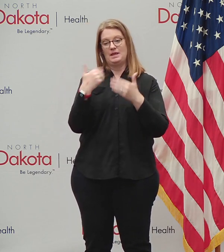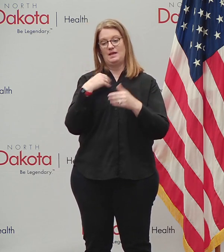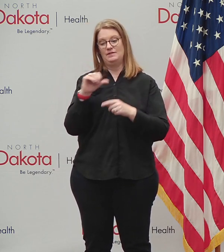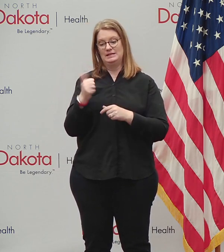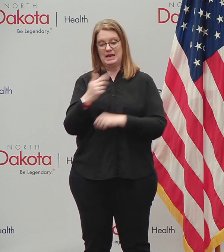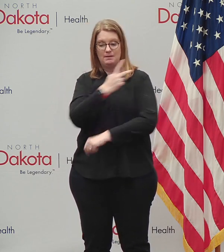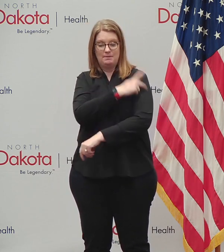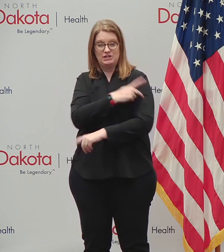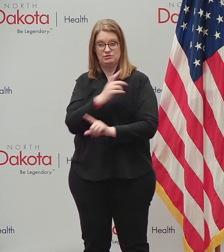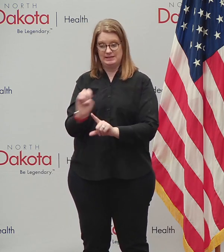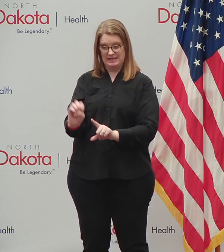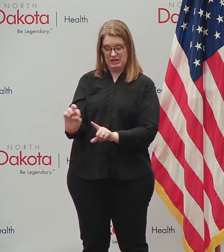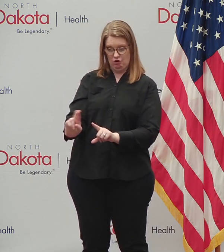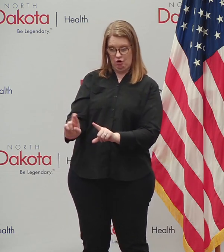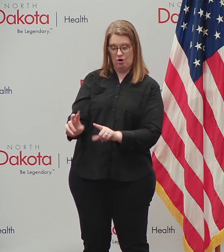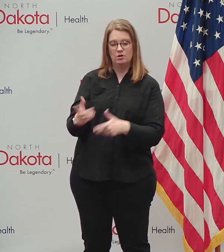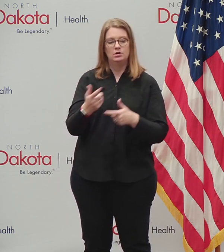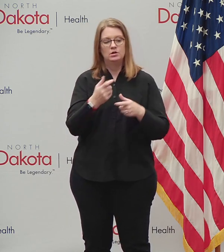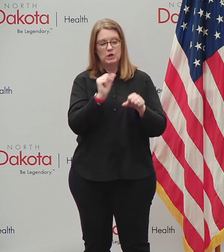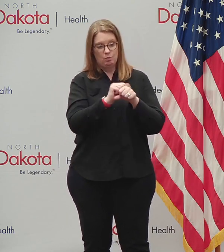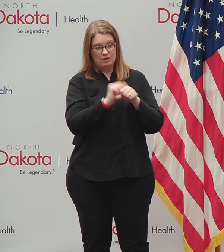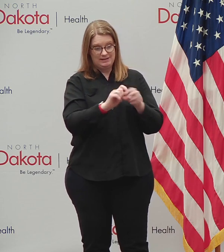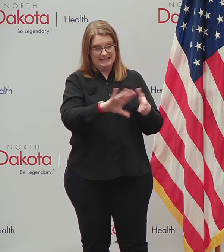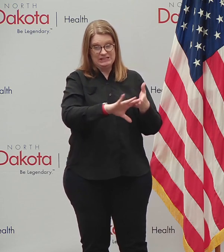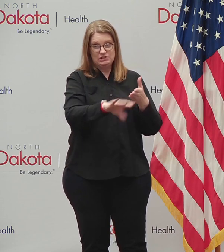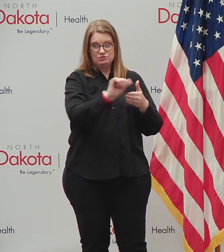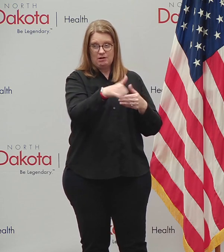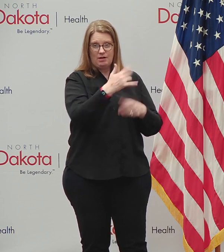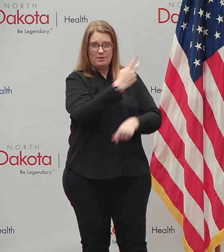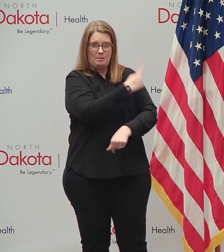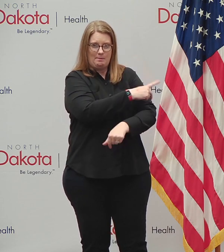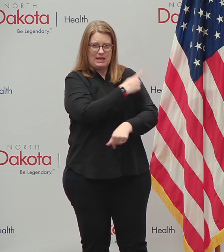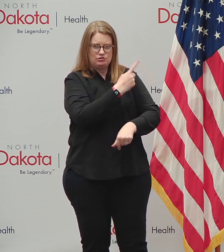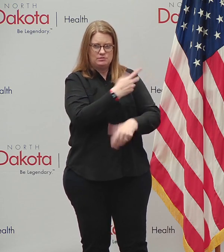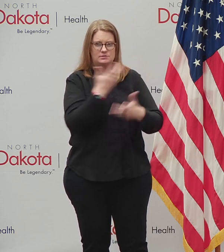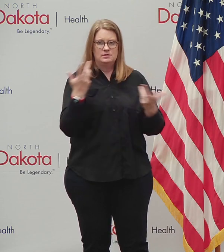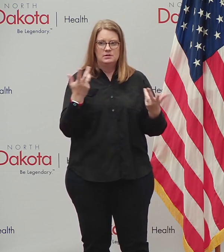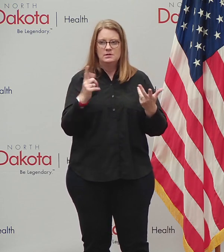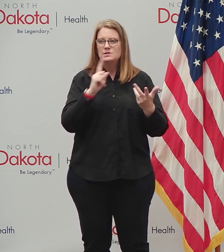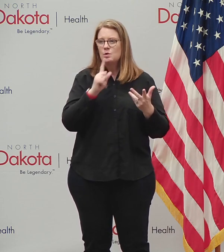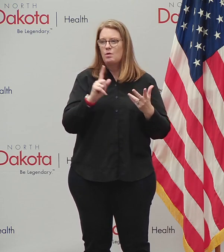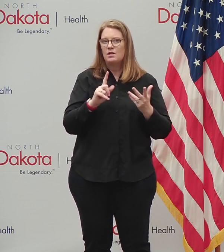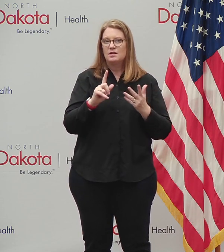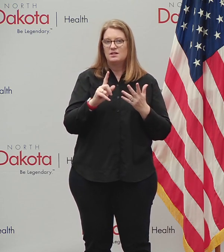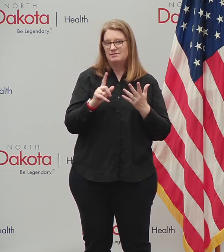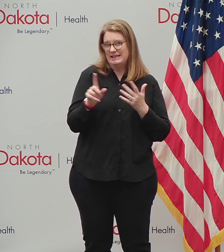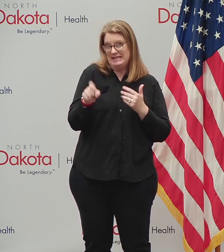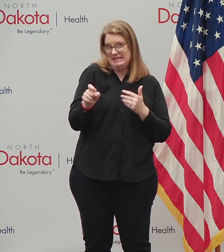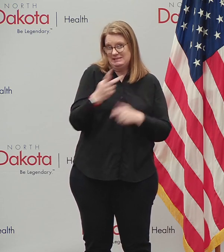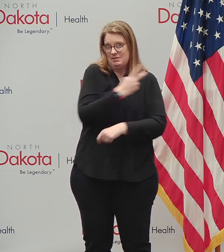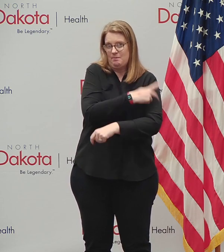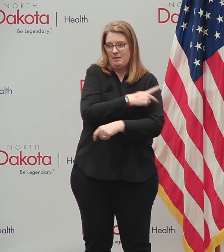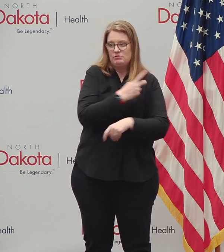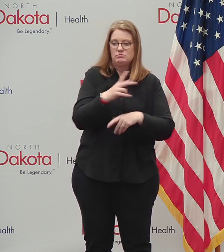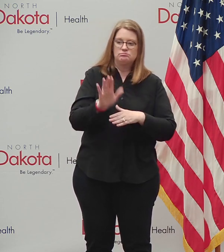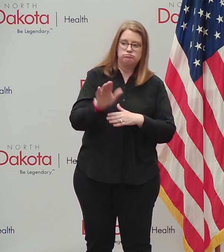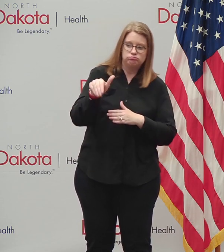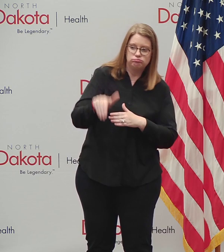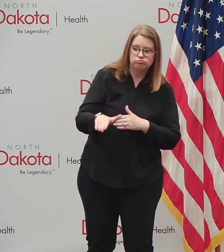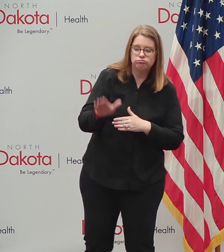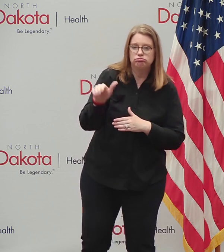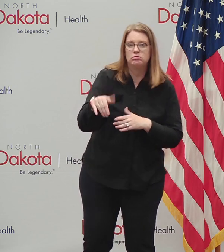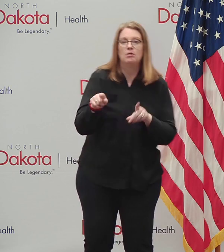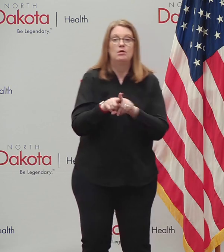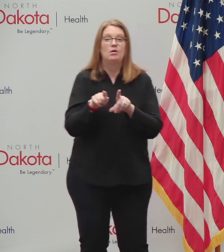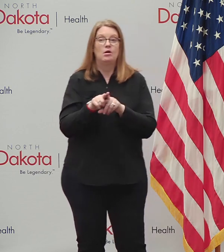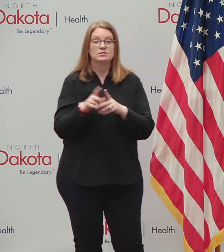ER, you're working on discharging other patients. And so there's different ebbs and flows based on the needs of those patients, based on shift changes